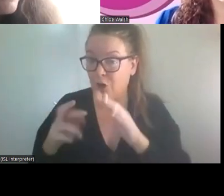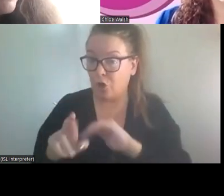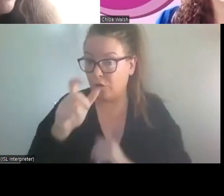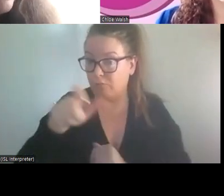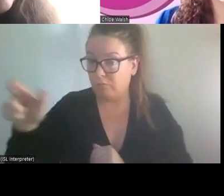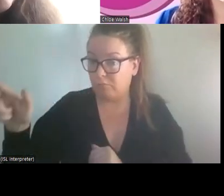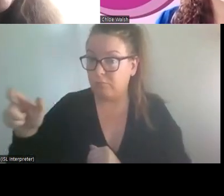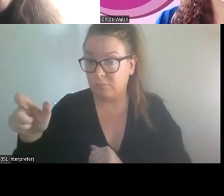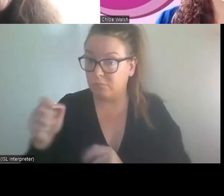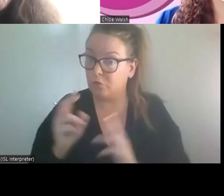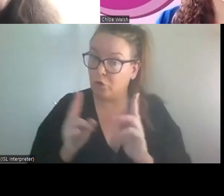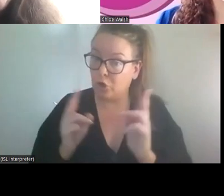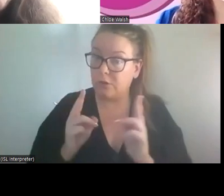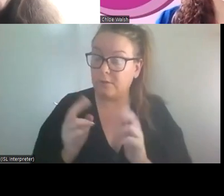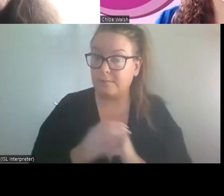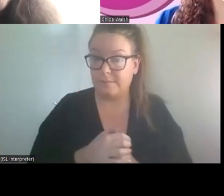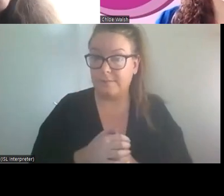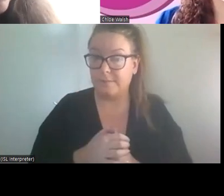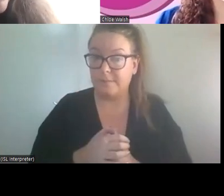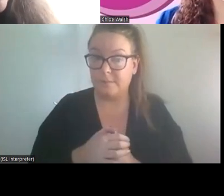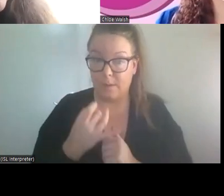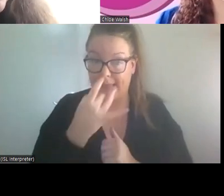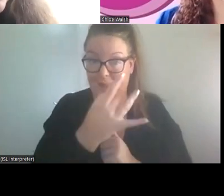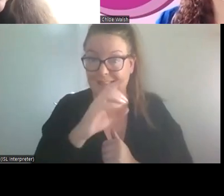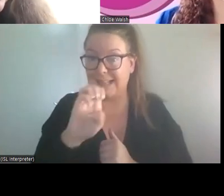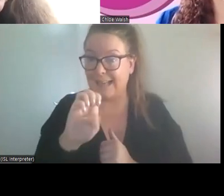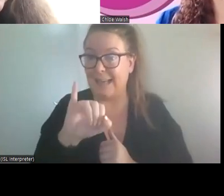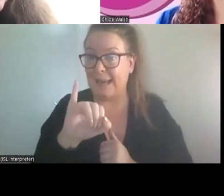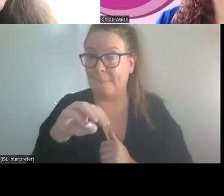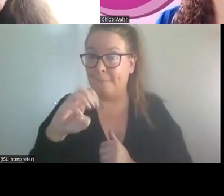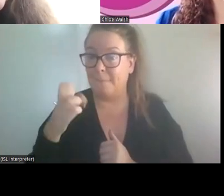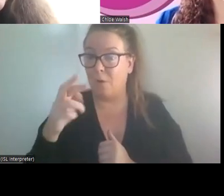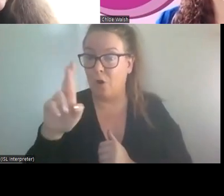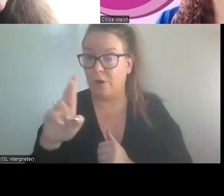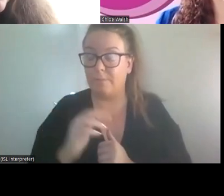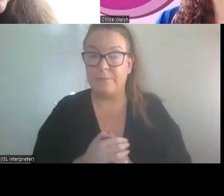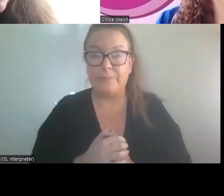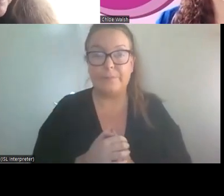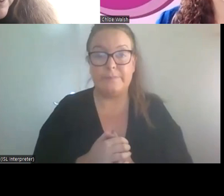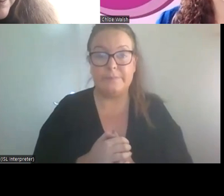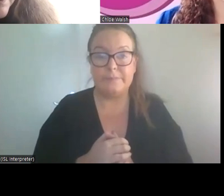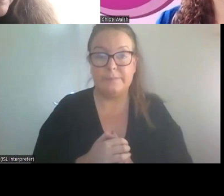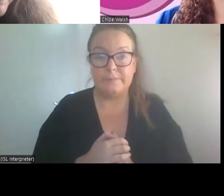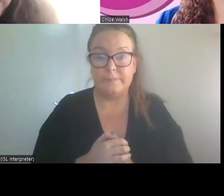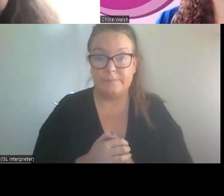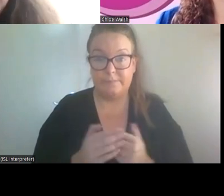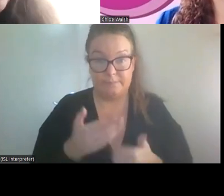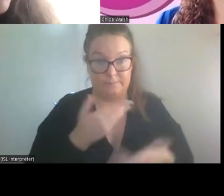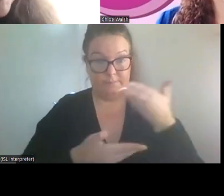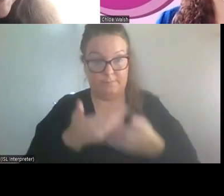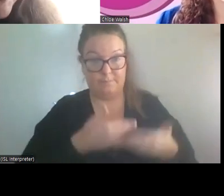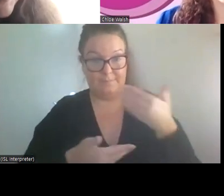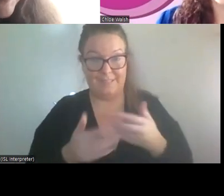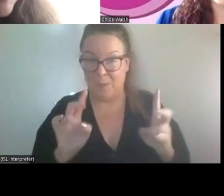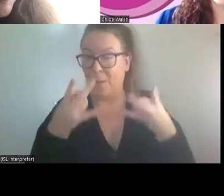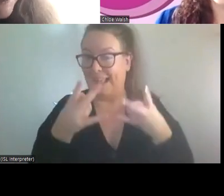calculated? And so I might go to Emer first to quickly, if you